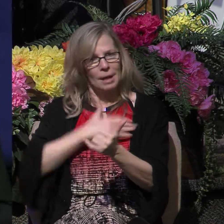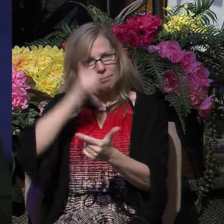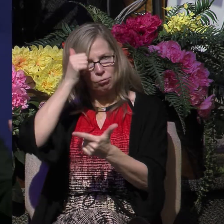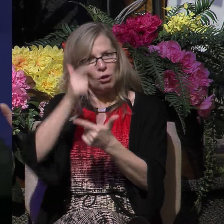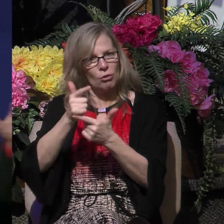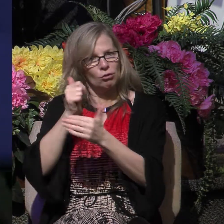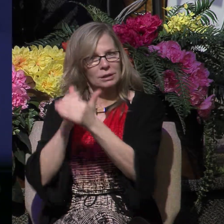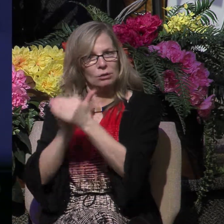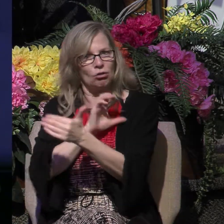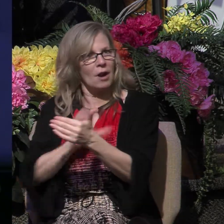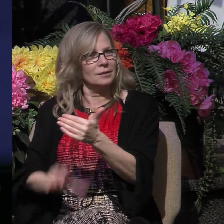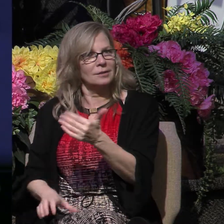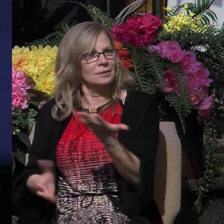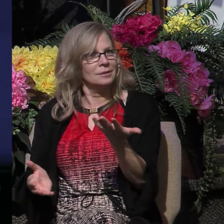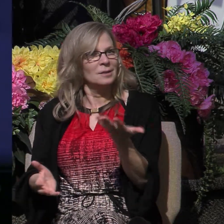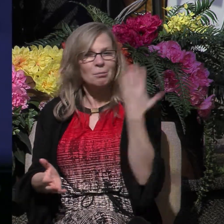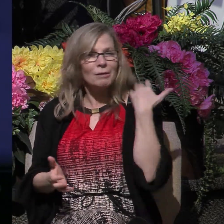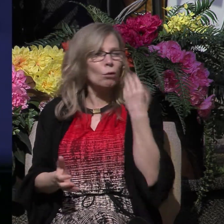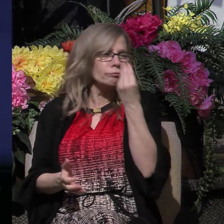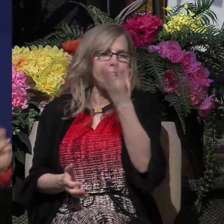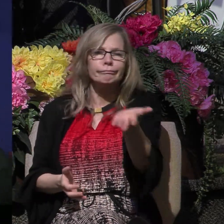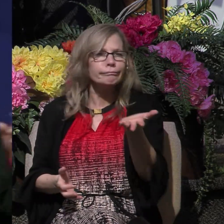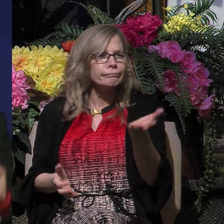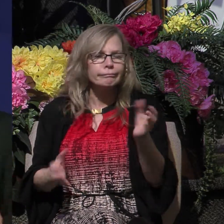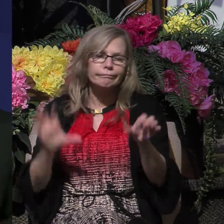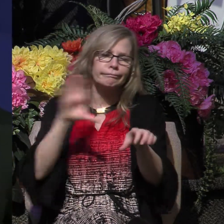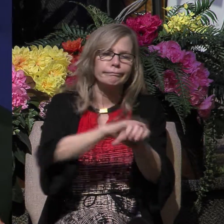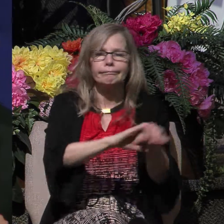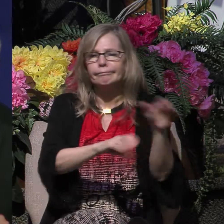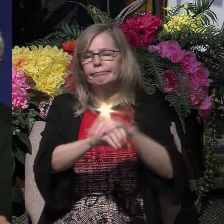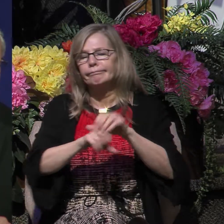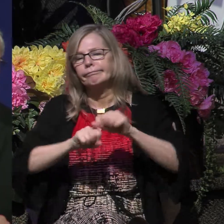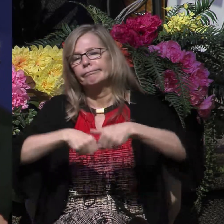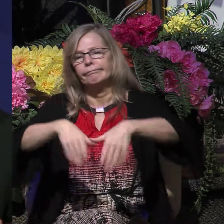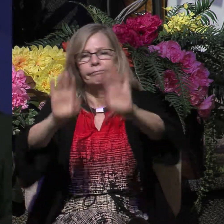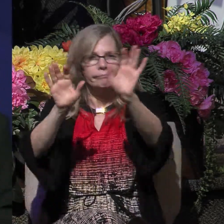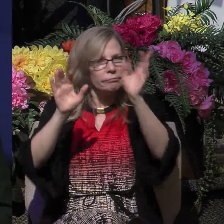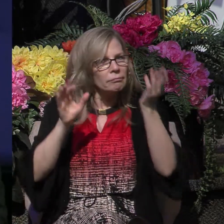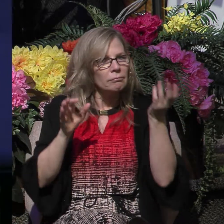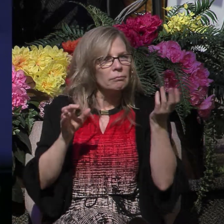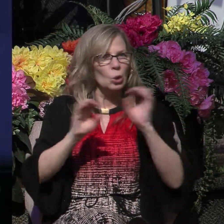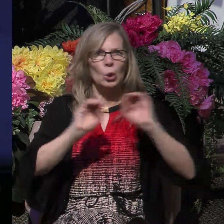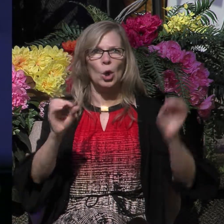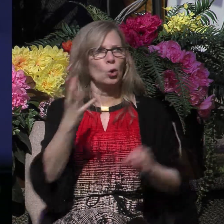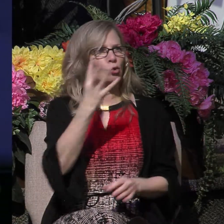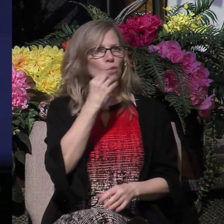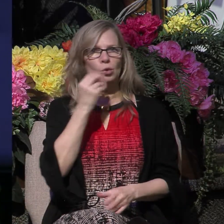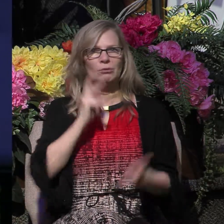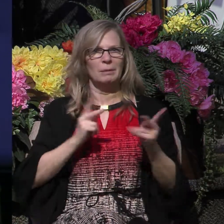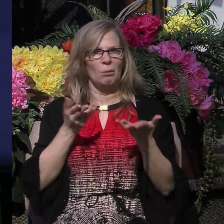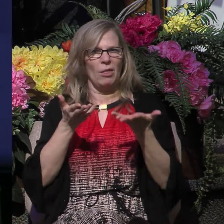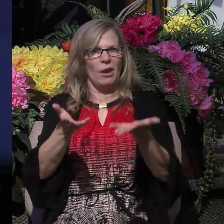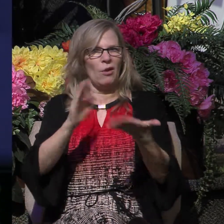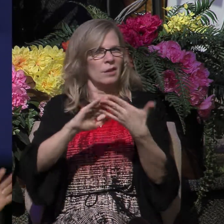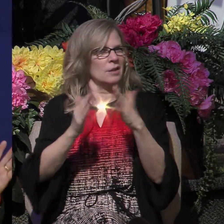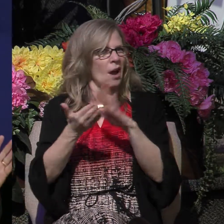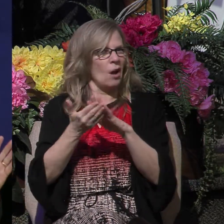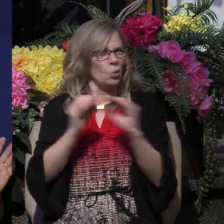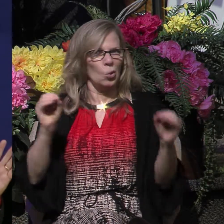in Christ. Remember, weren't Jewish men even in this town. That's why they didn't have a synagogue there. He's washing out their